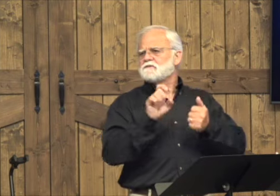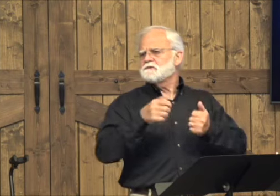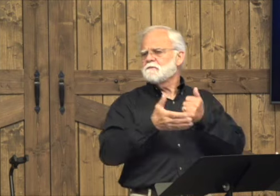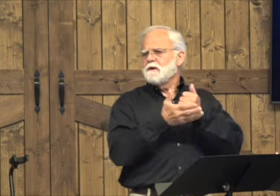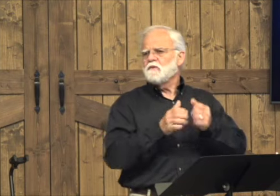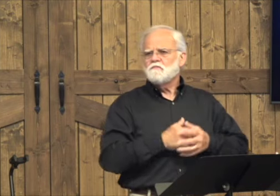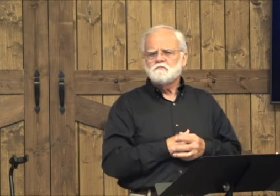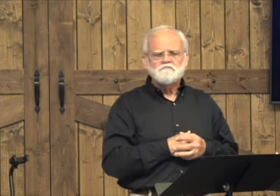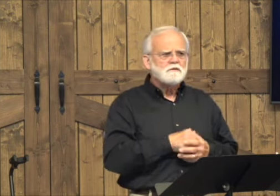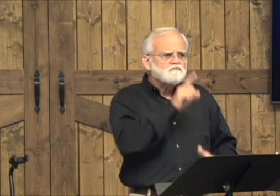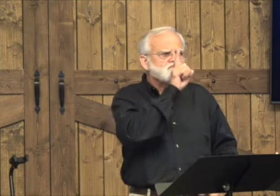She needed some help.